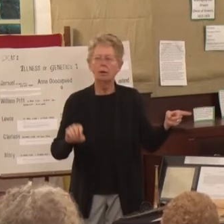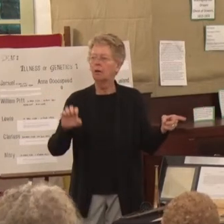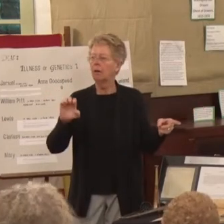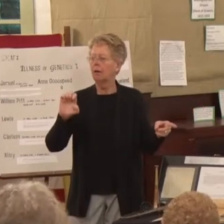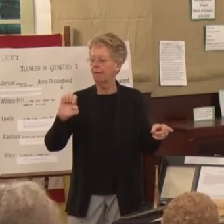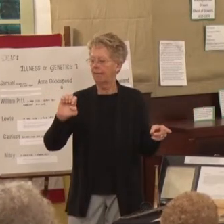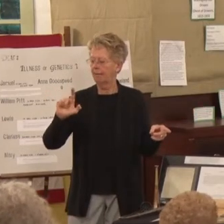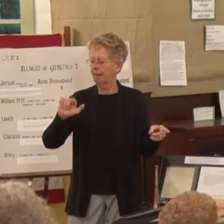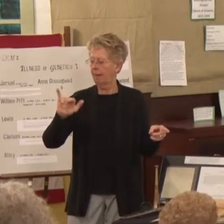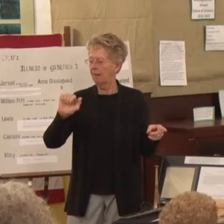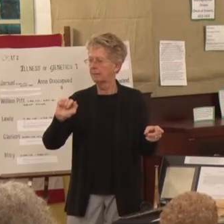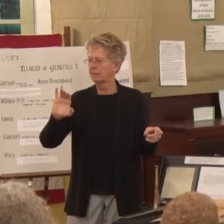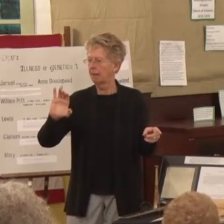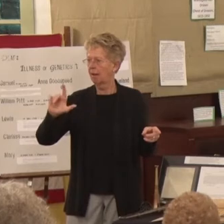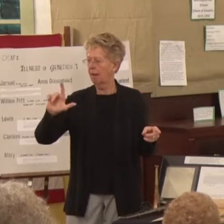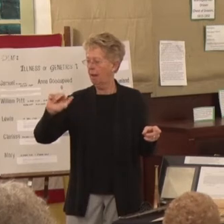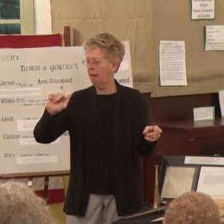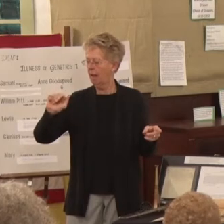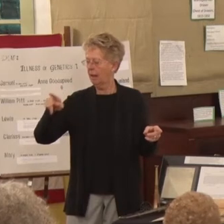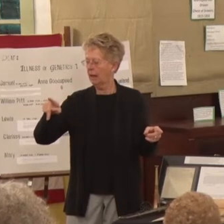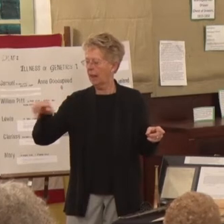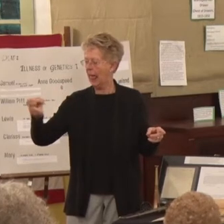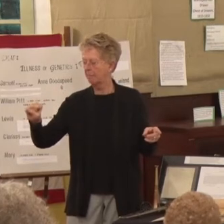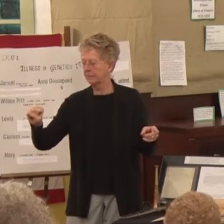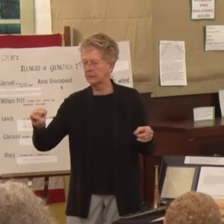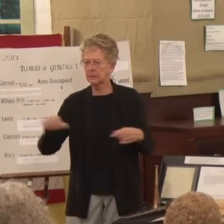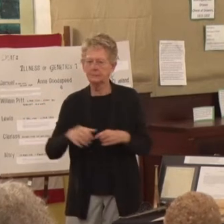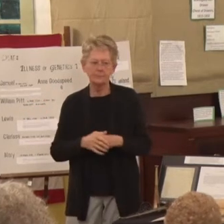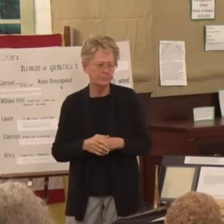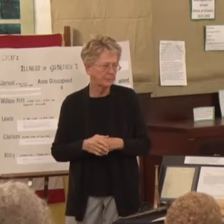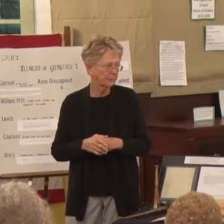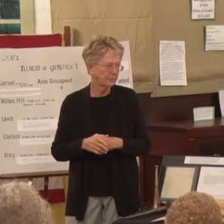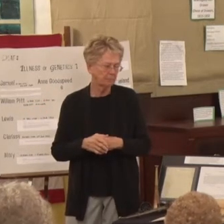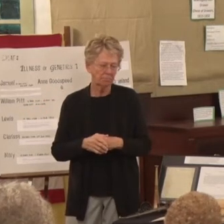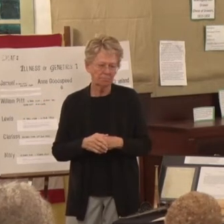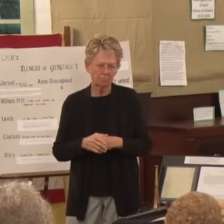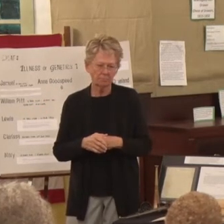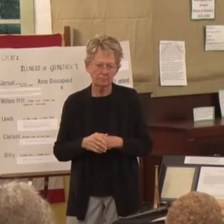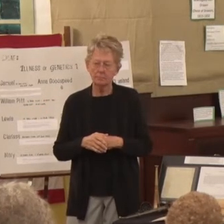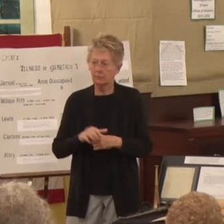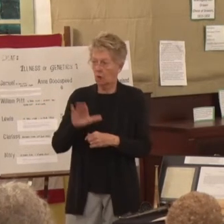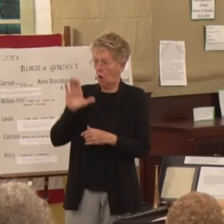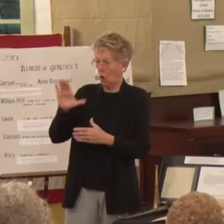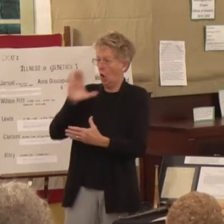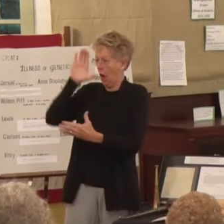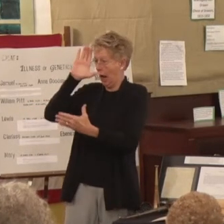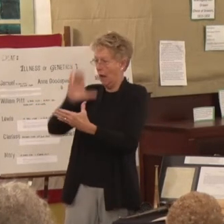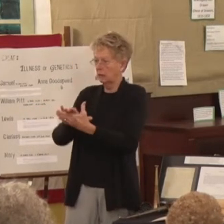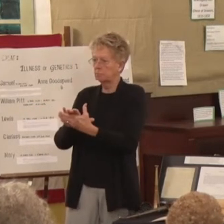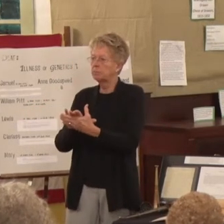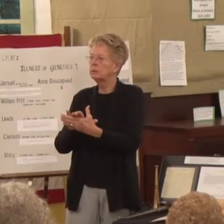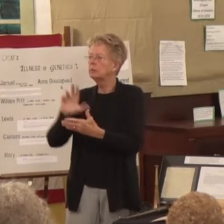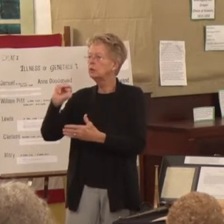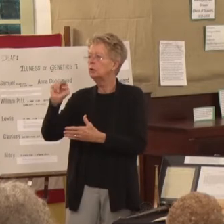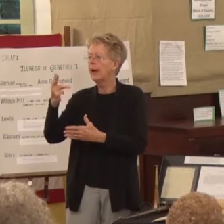C-L-A-P-P-S and her husband was a New Hampshire state senator